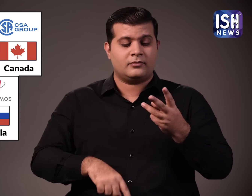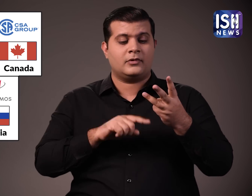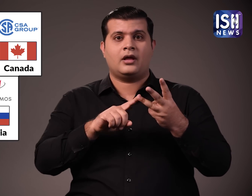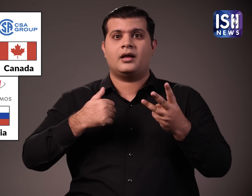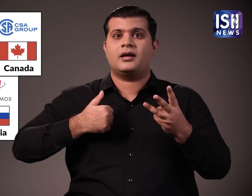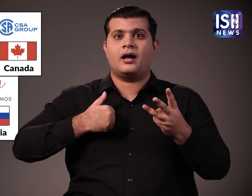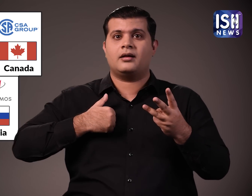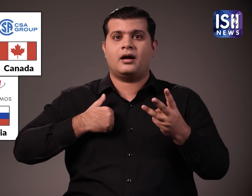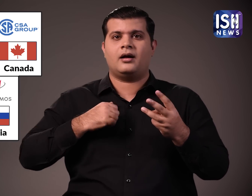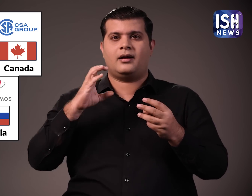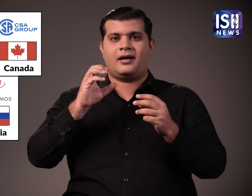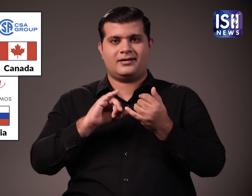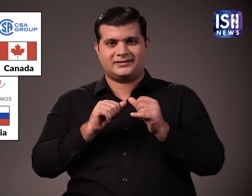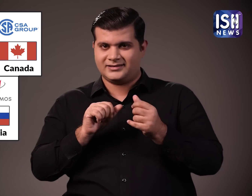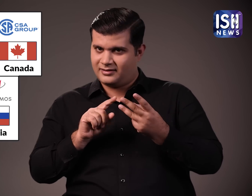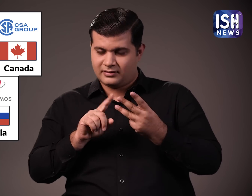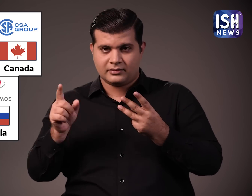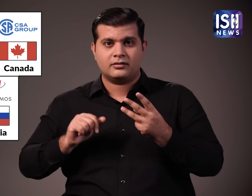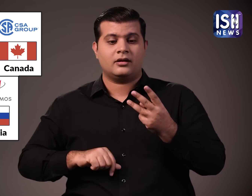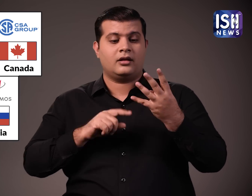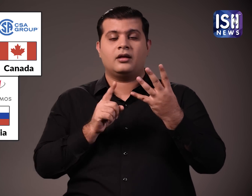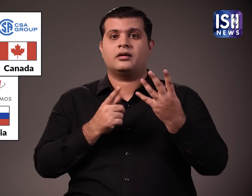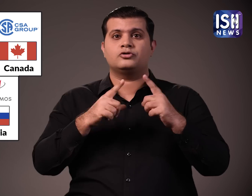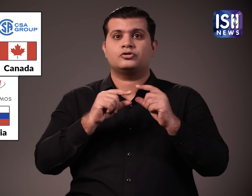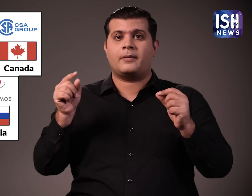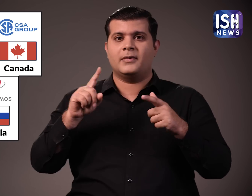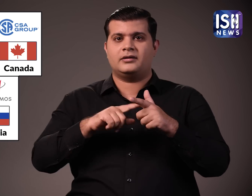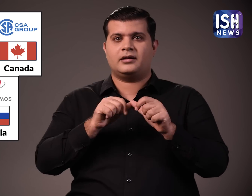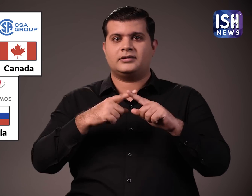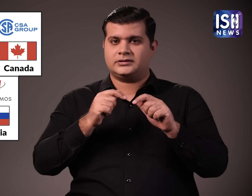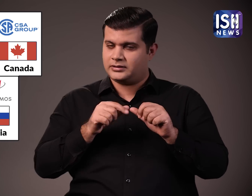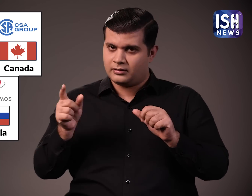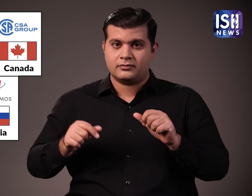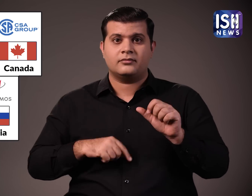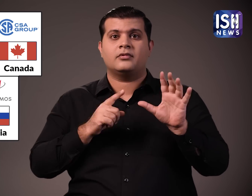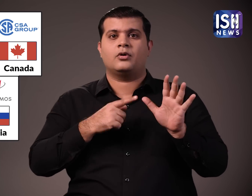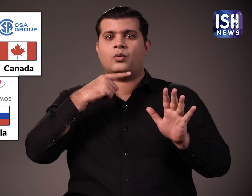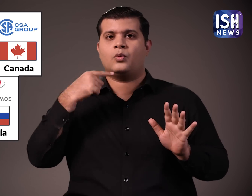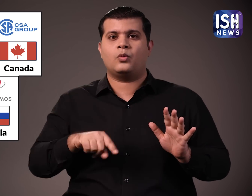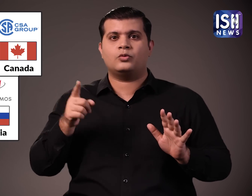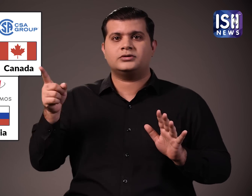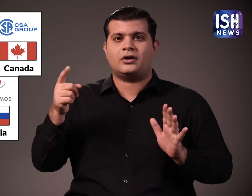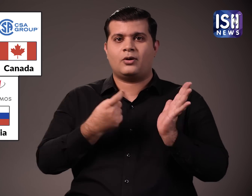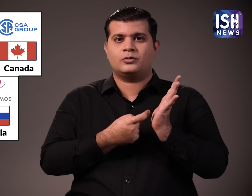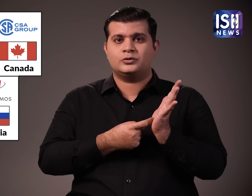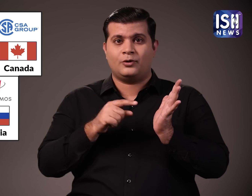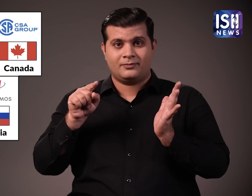ESA of Europe, Canada's CSA, Japan's JAXA